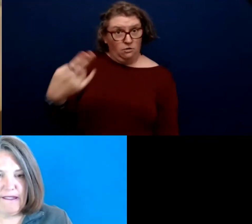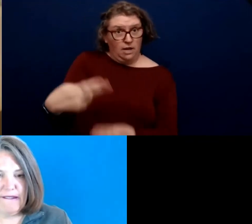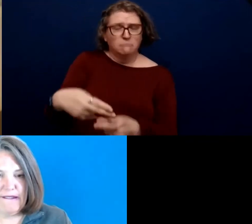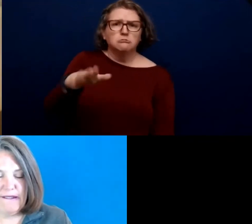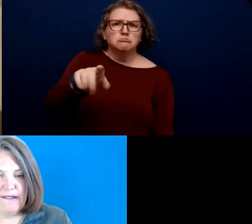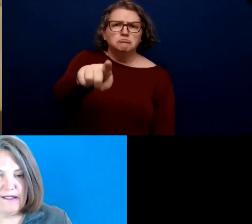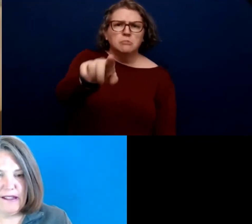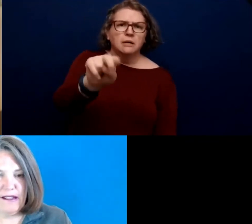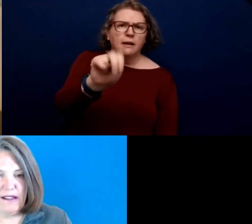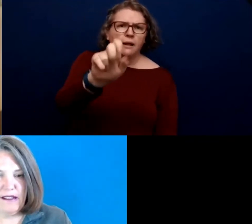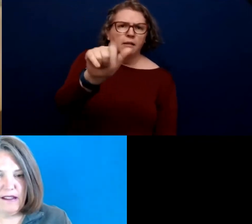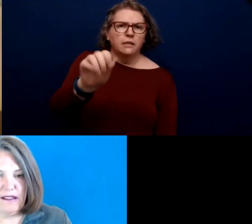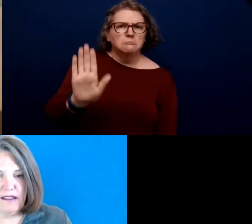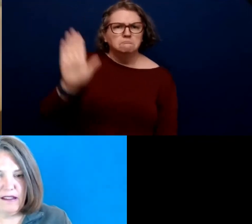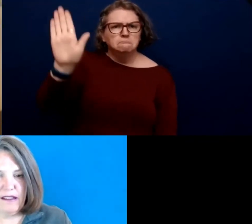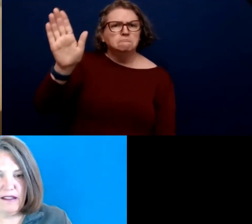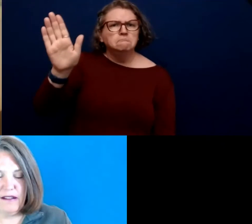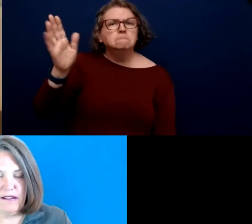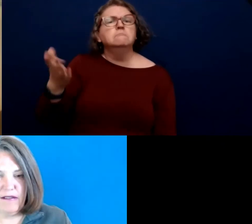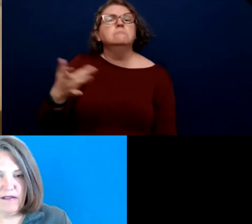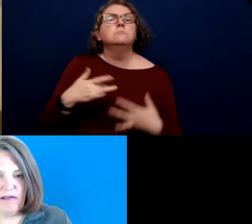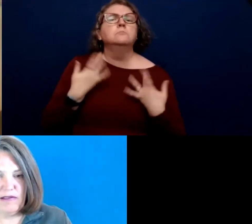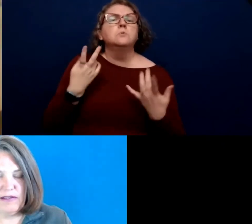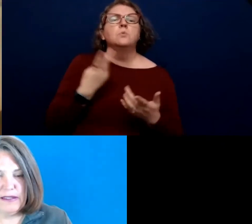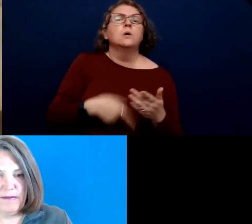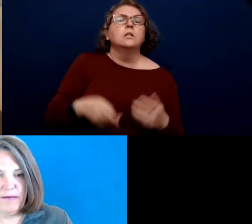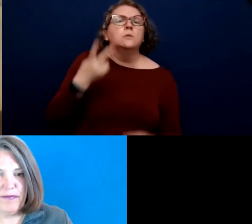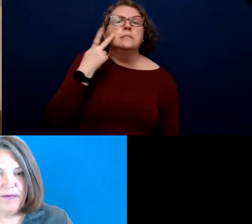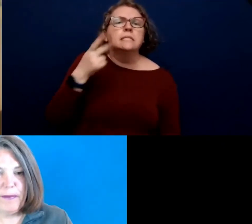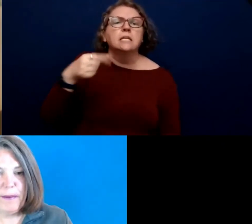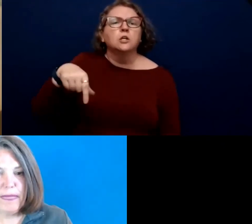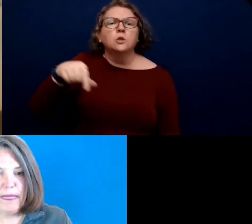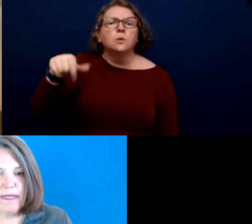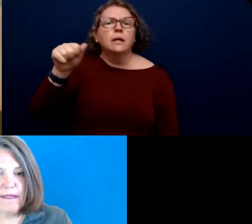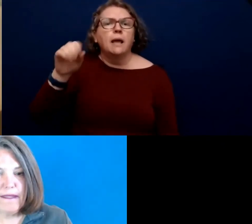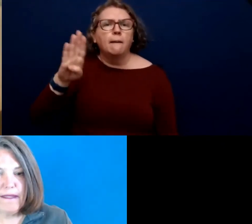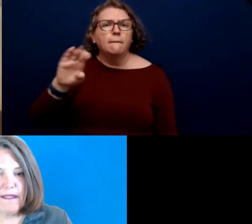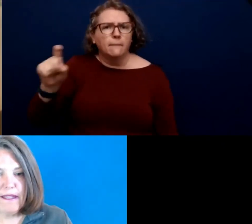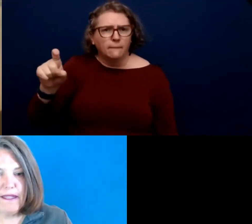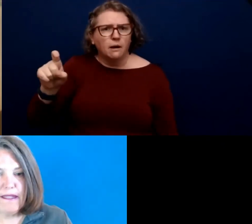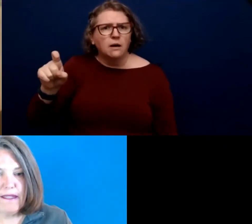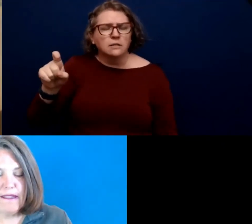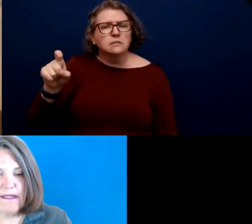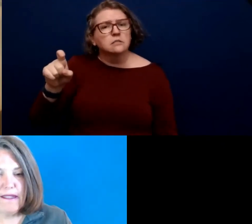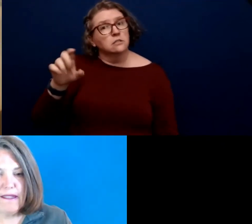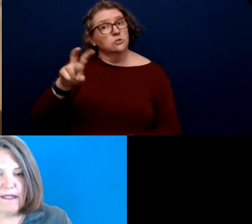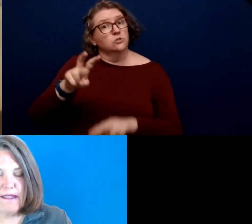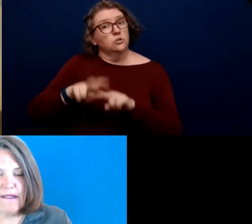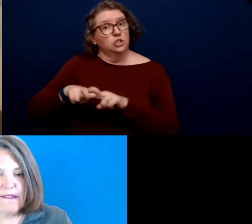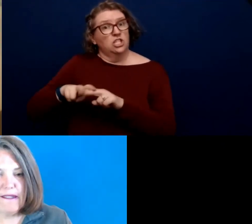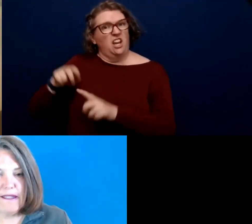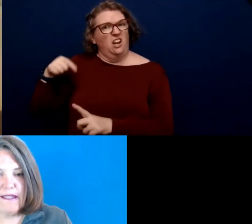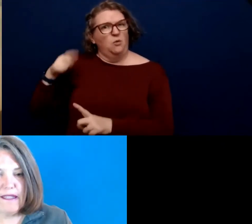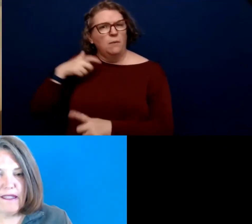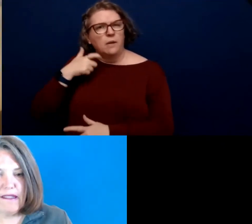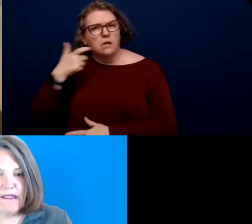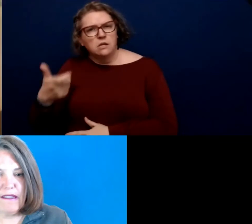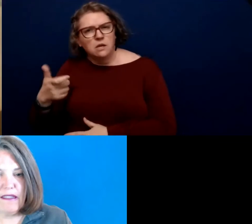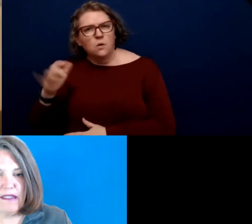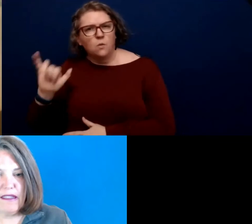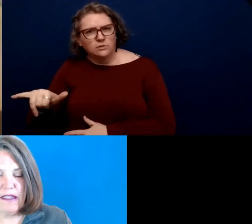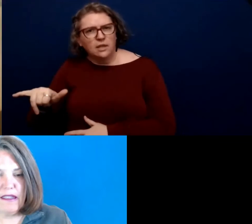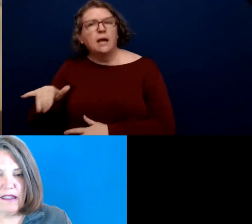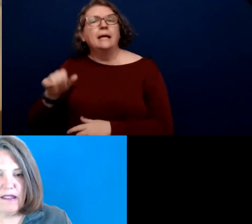I could call upon them to say what are we seeing in the Q&A box. The chair will be doing that in a paper